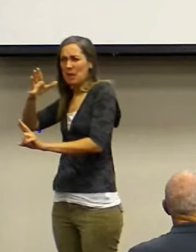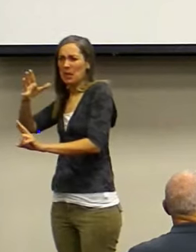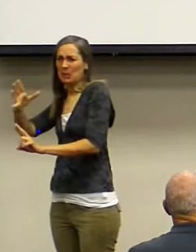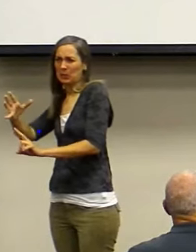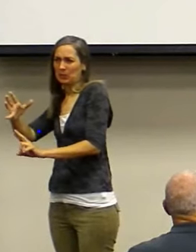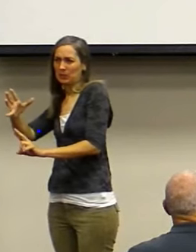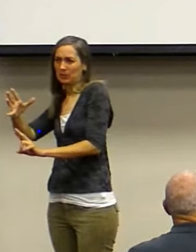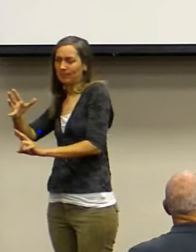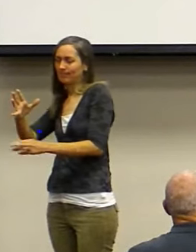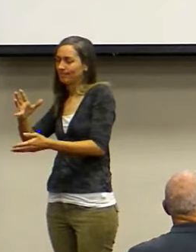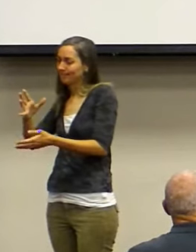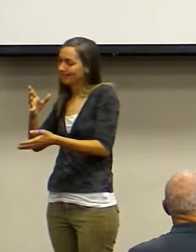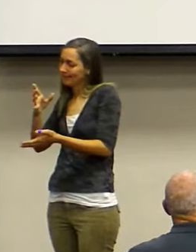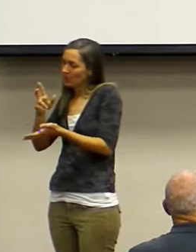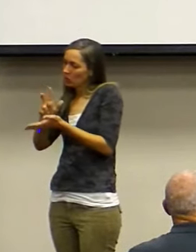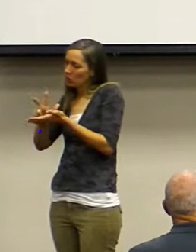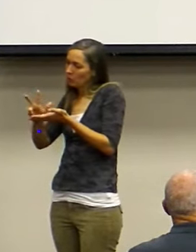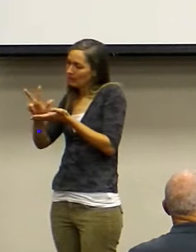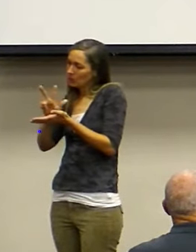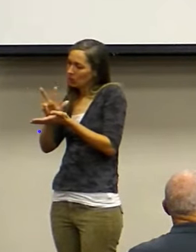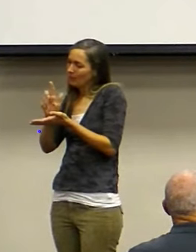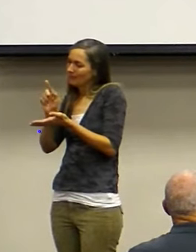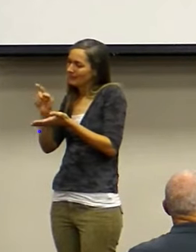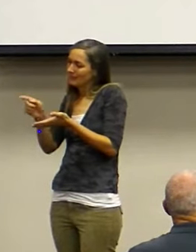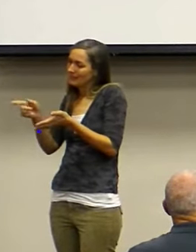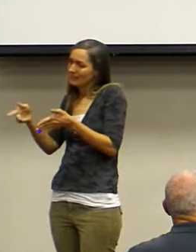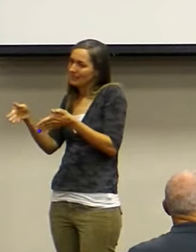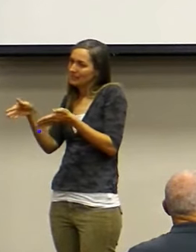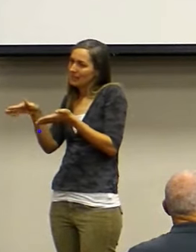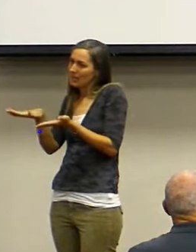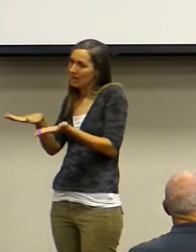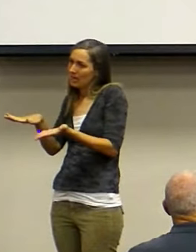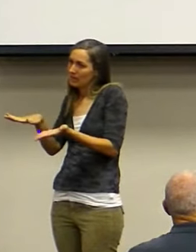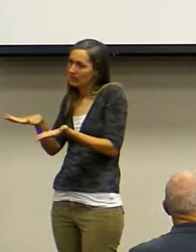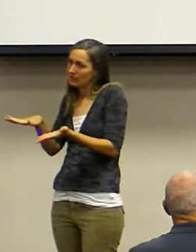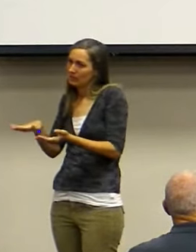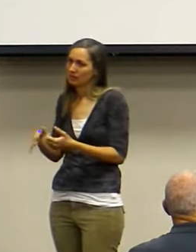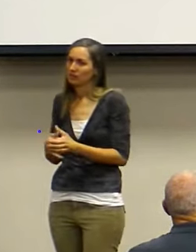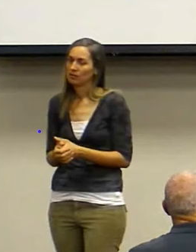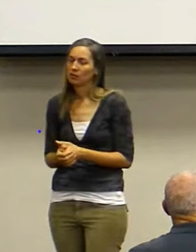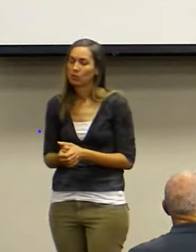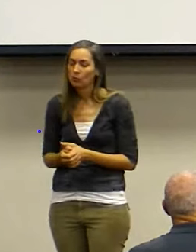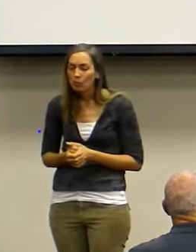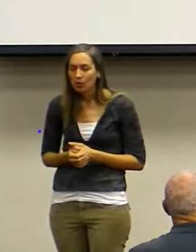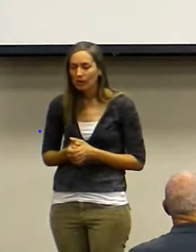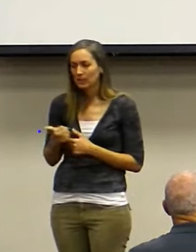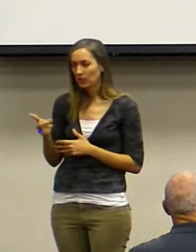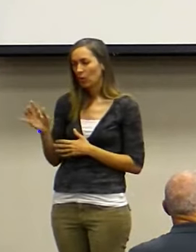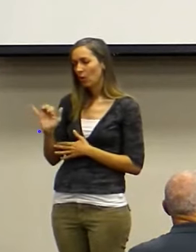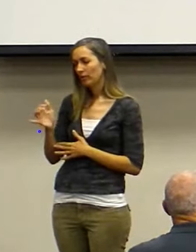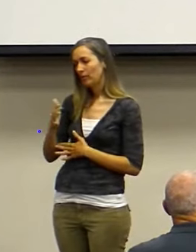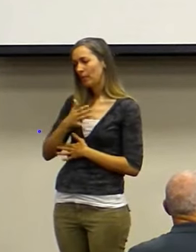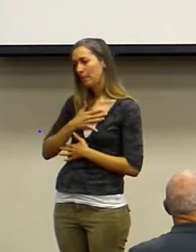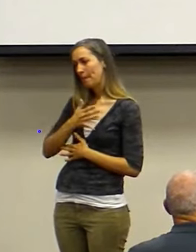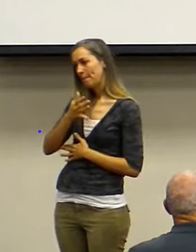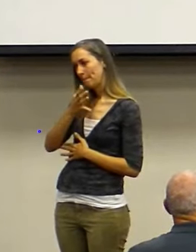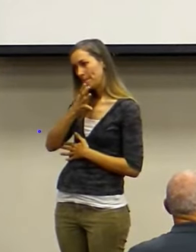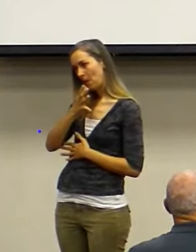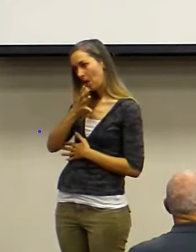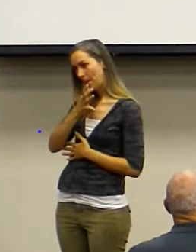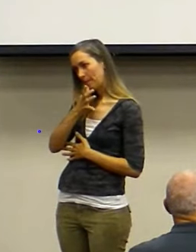she passed away. Now, you say grandma, and I was like, yeah, but she was also my mother. She raised me.